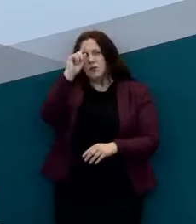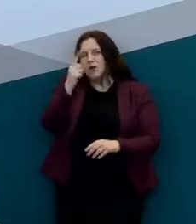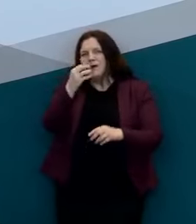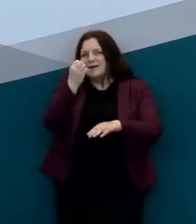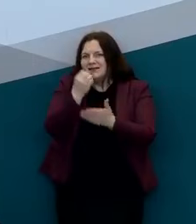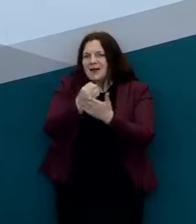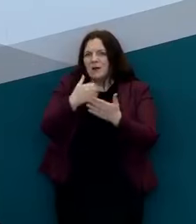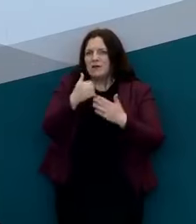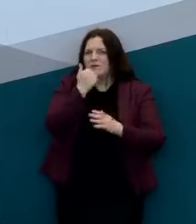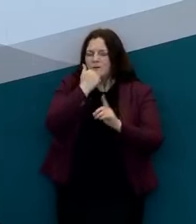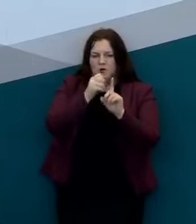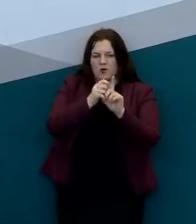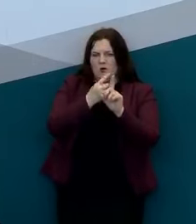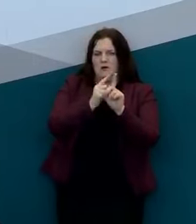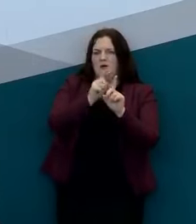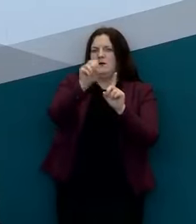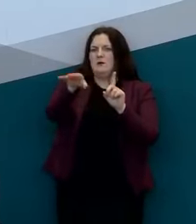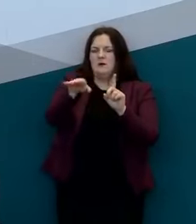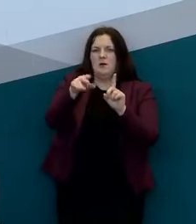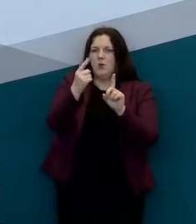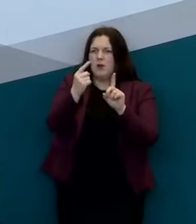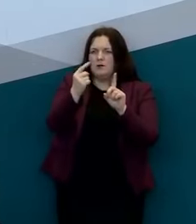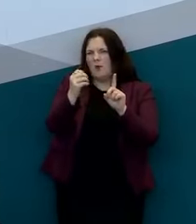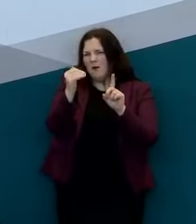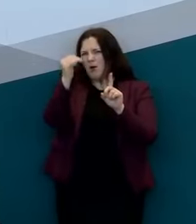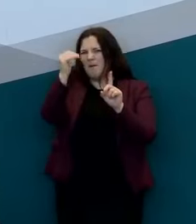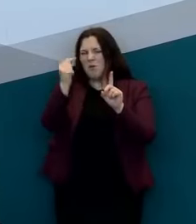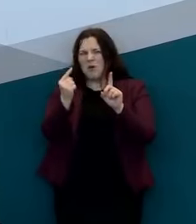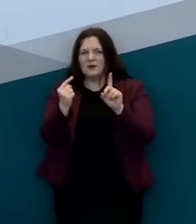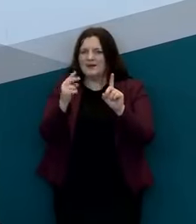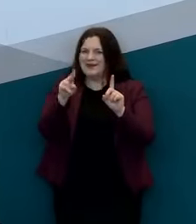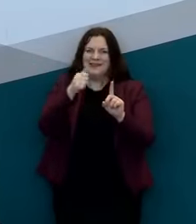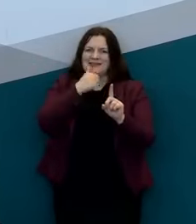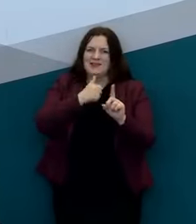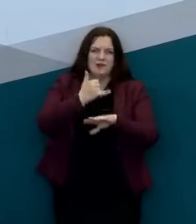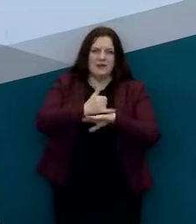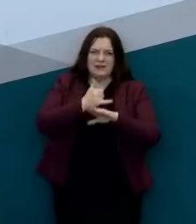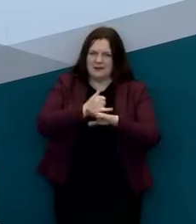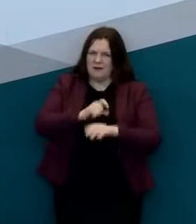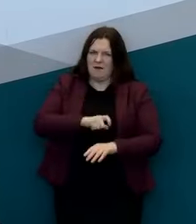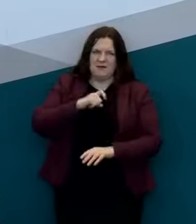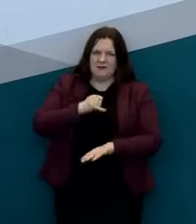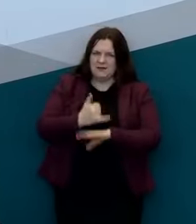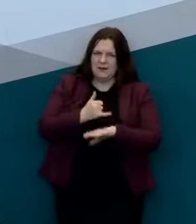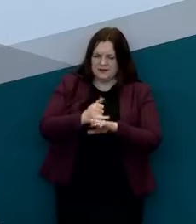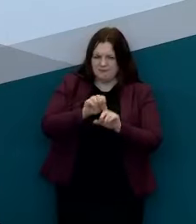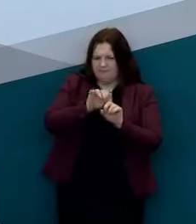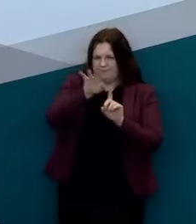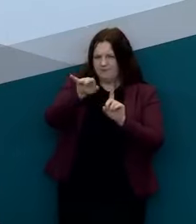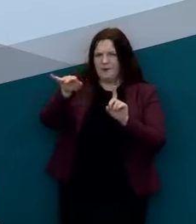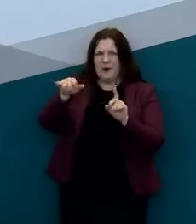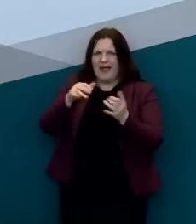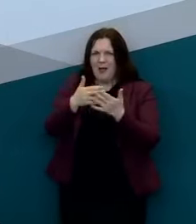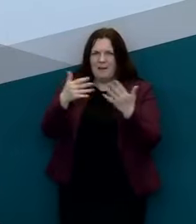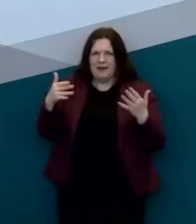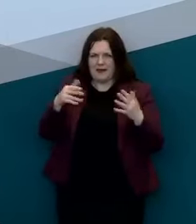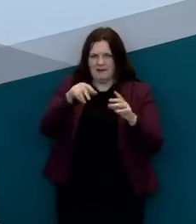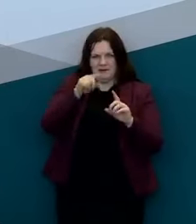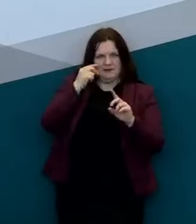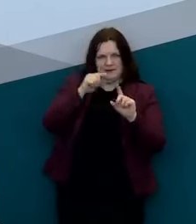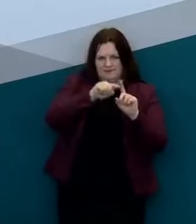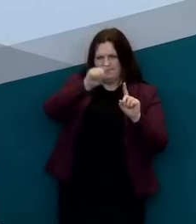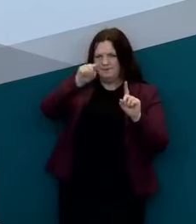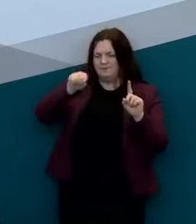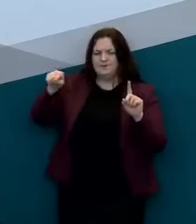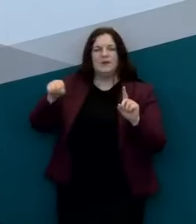it is is it a little bit above one or a little below one we can't answer that question with confidence just yet I want to reassure you